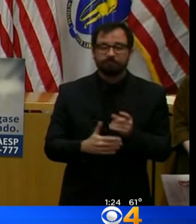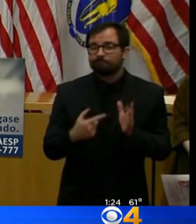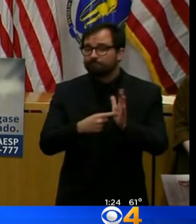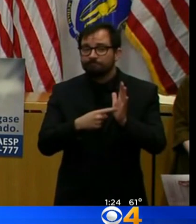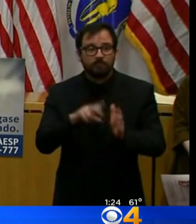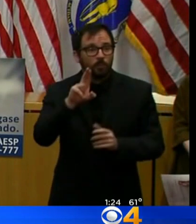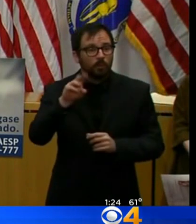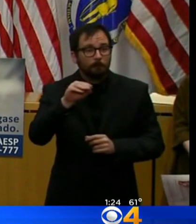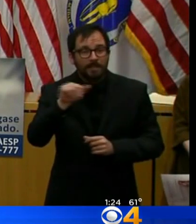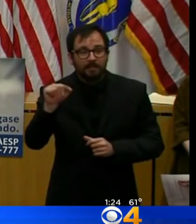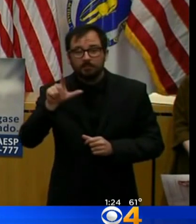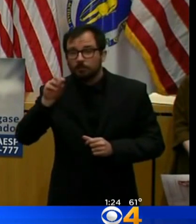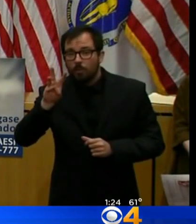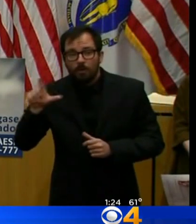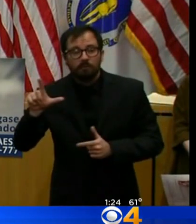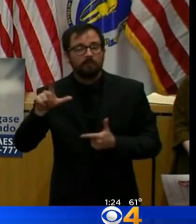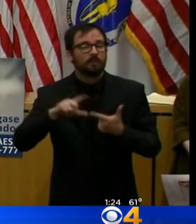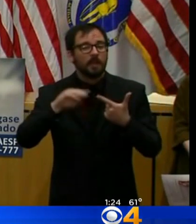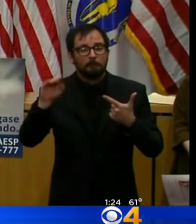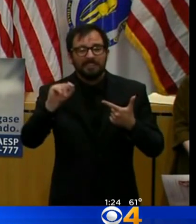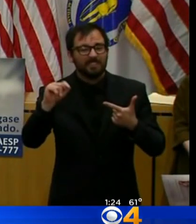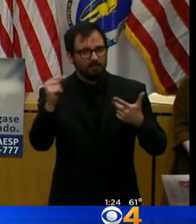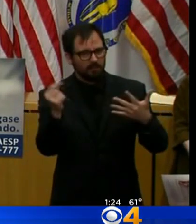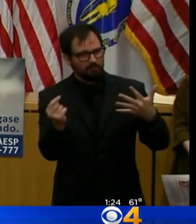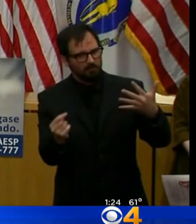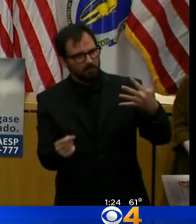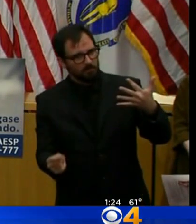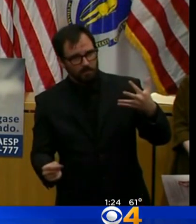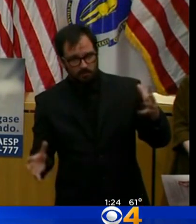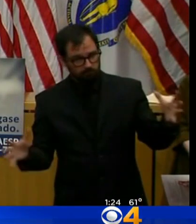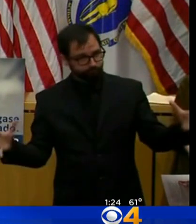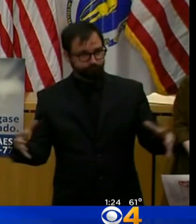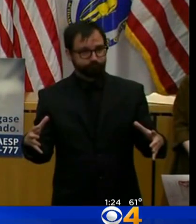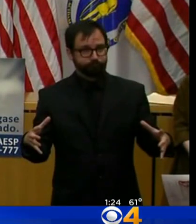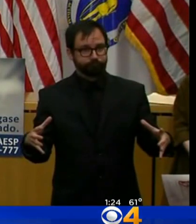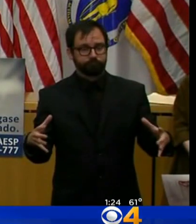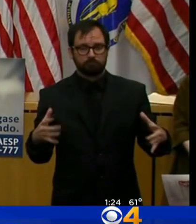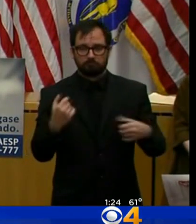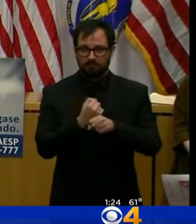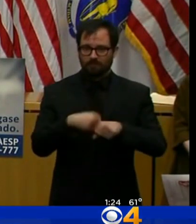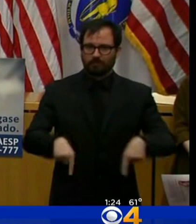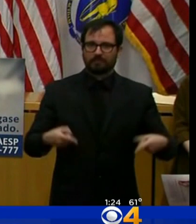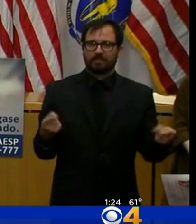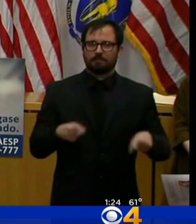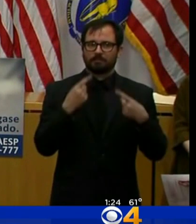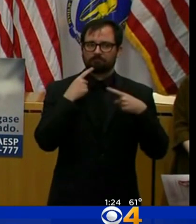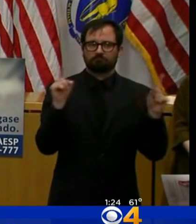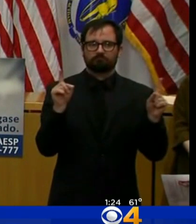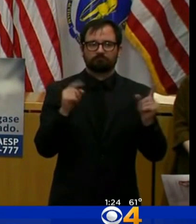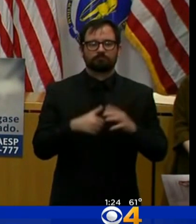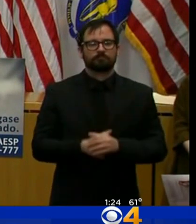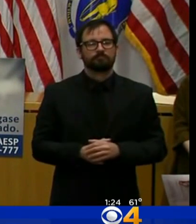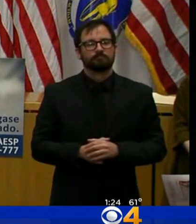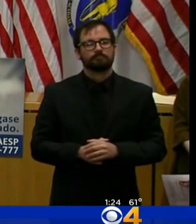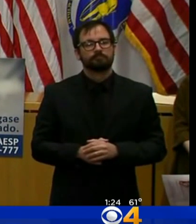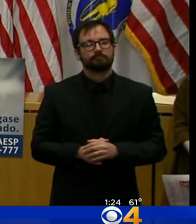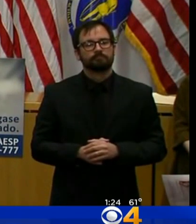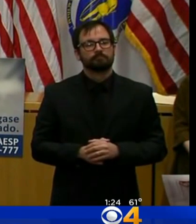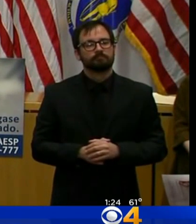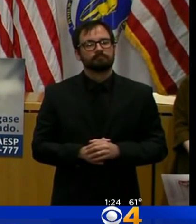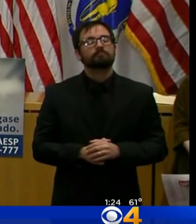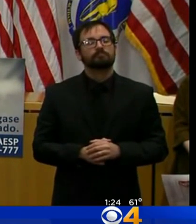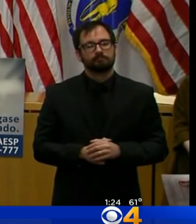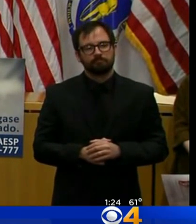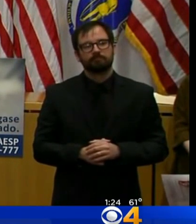have made this effort possible. Members of the MERT team also include experts from R&D universities who are connecting with